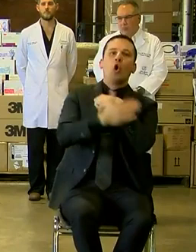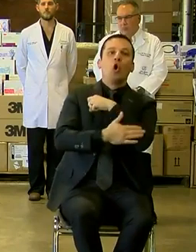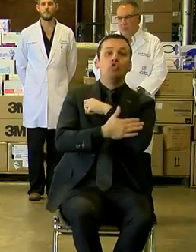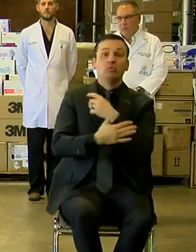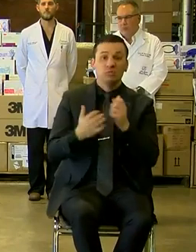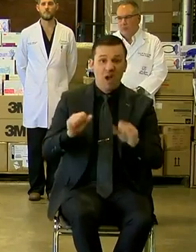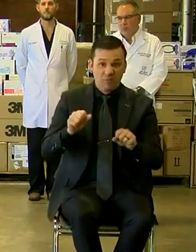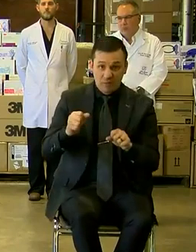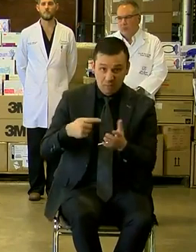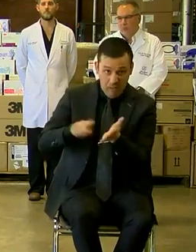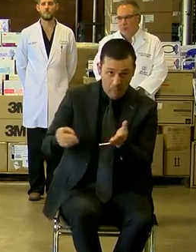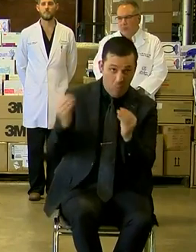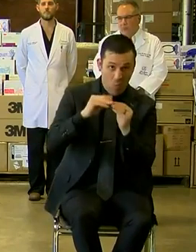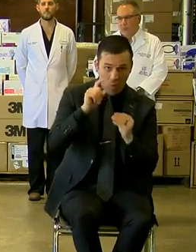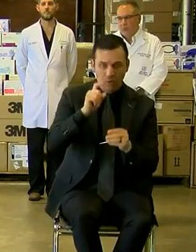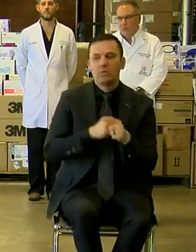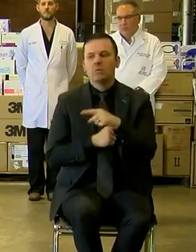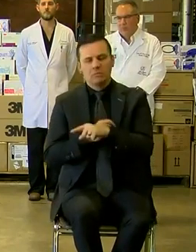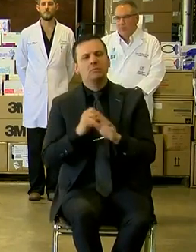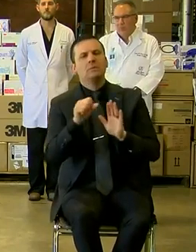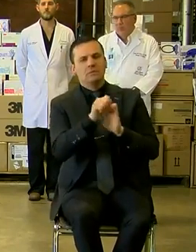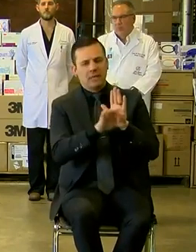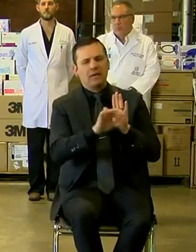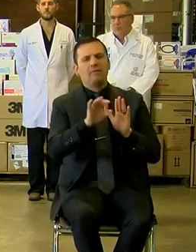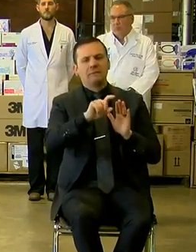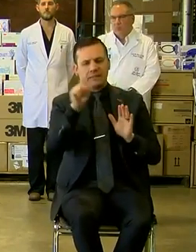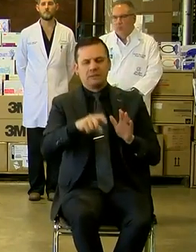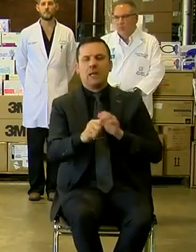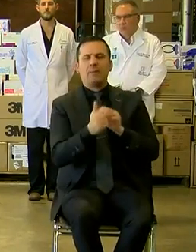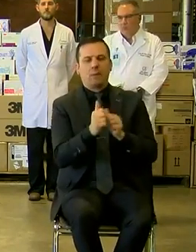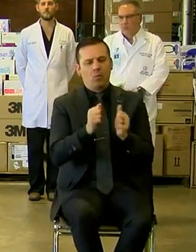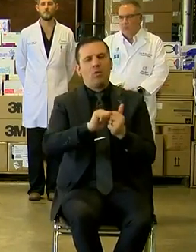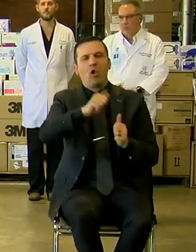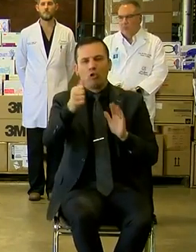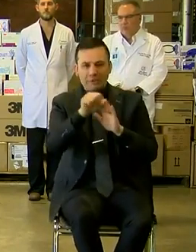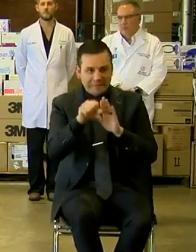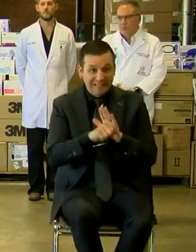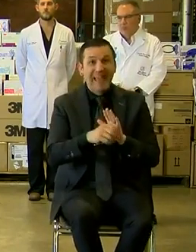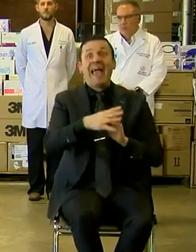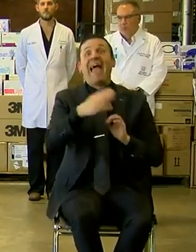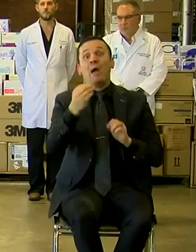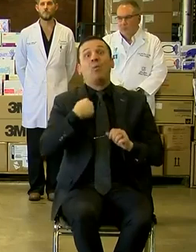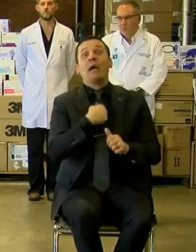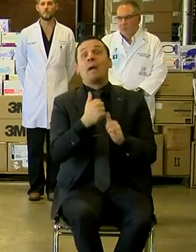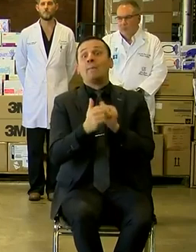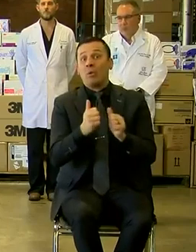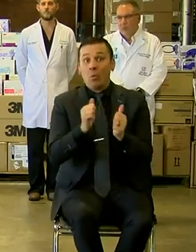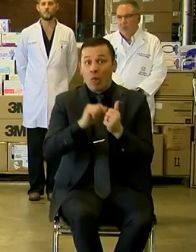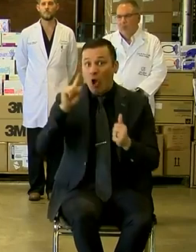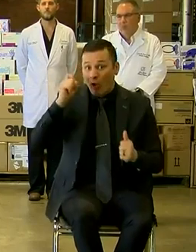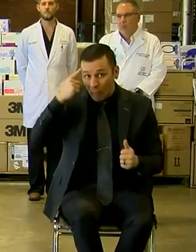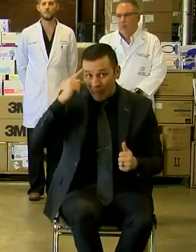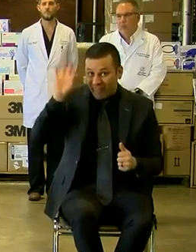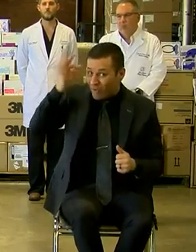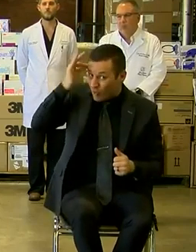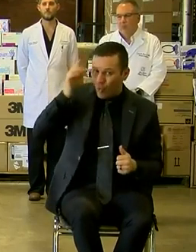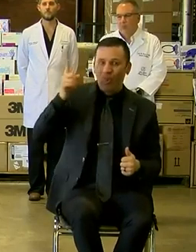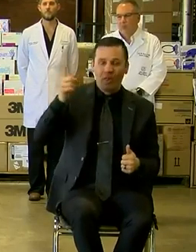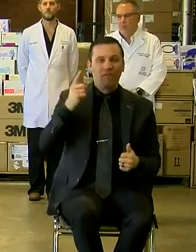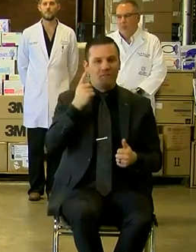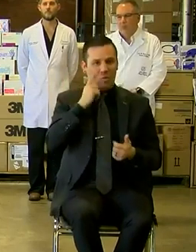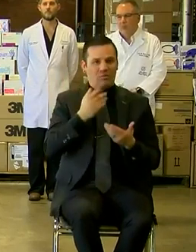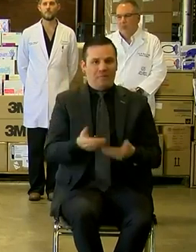The state of Texas is competing with other states for supplies and competing with the federal government for supplies. And there is